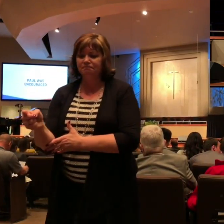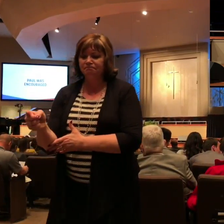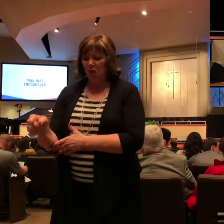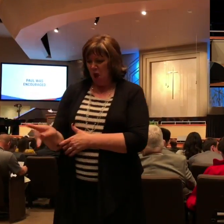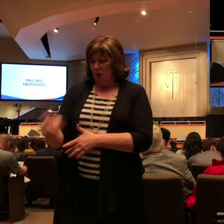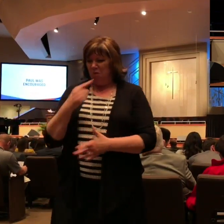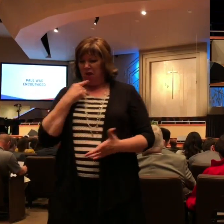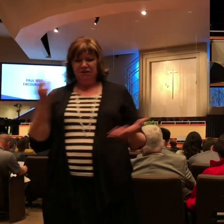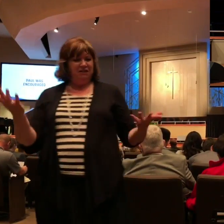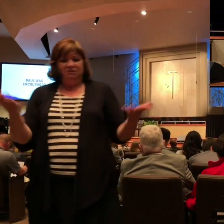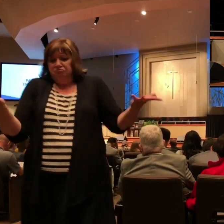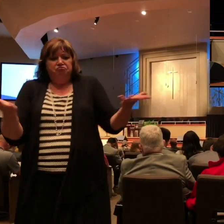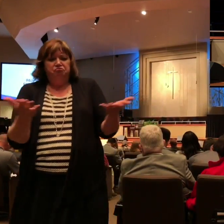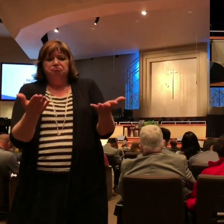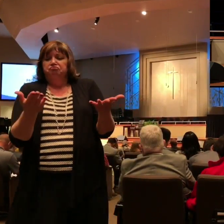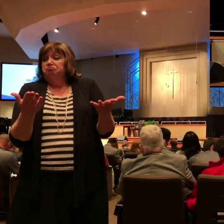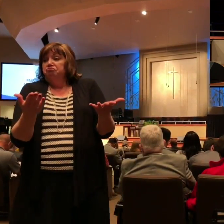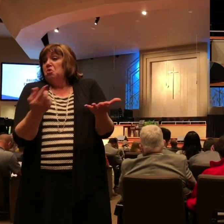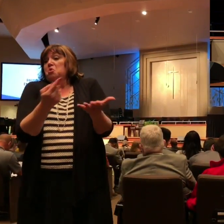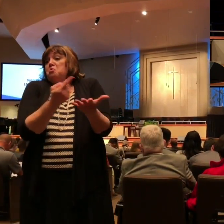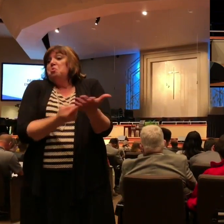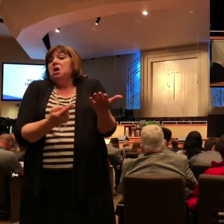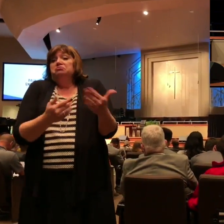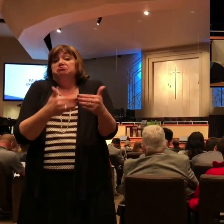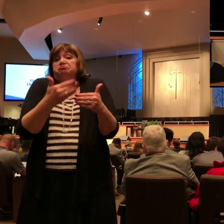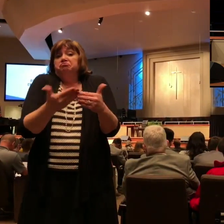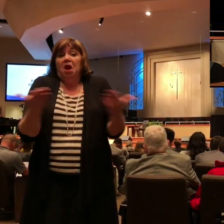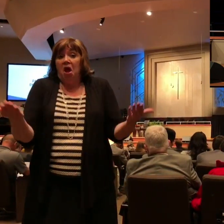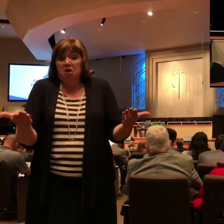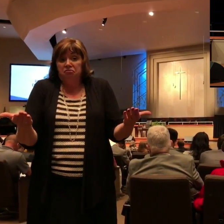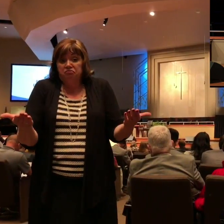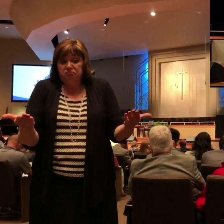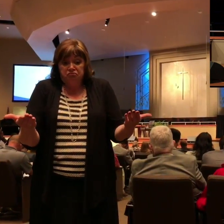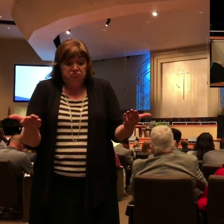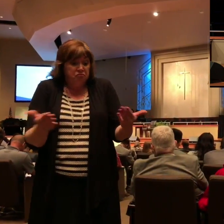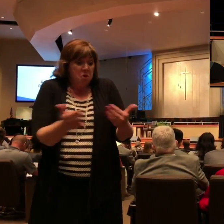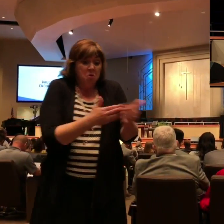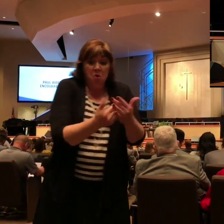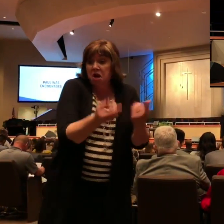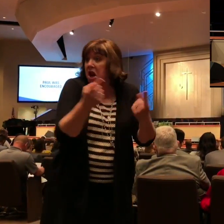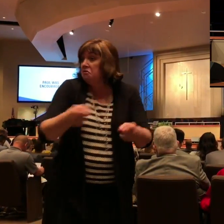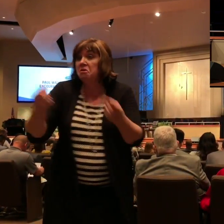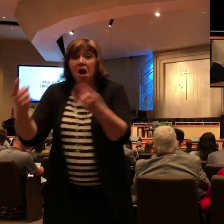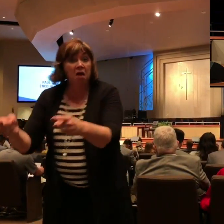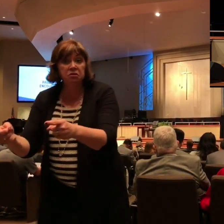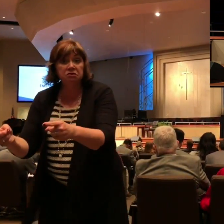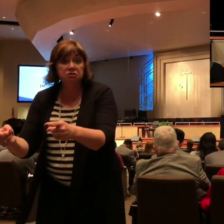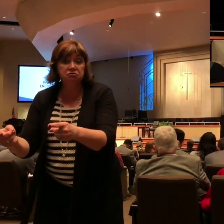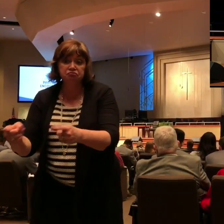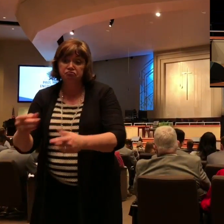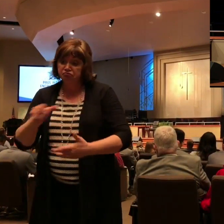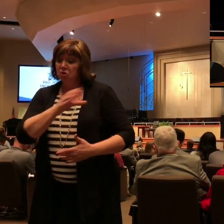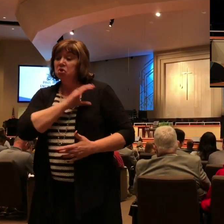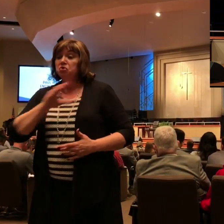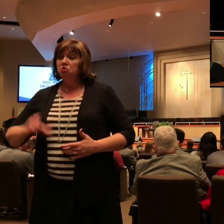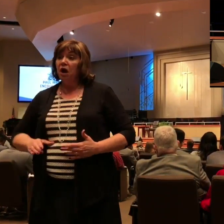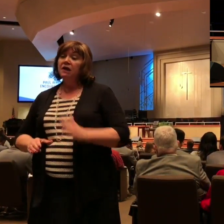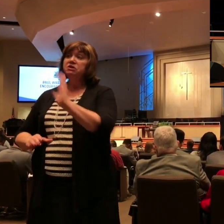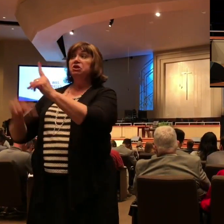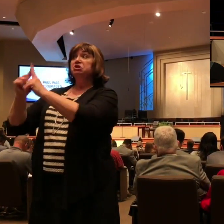What then? He asked. Notwithstanding every way, whether in pretense or in truth, Christ is preached and I therein do